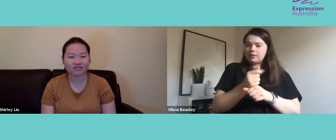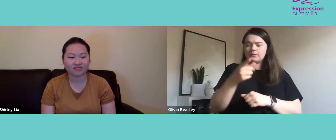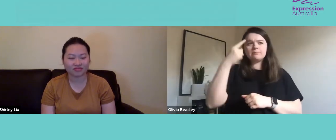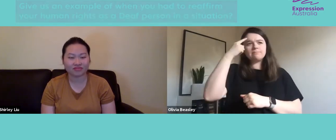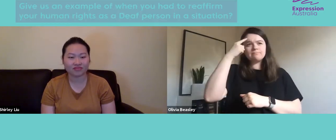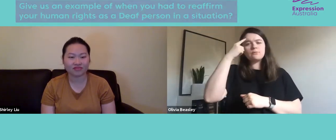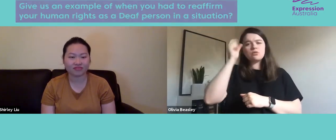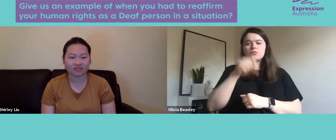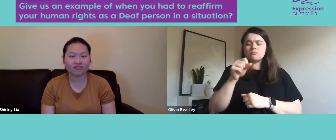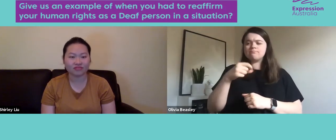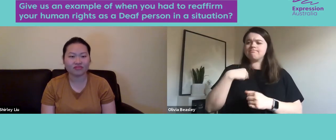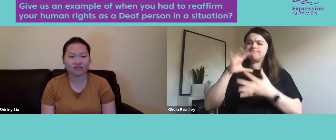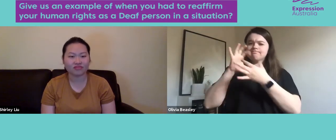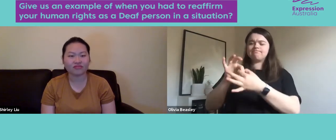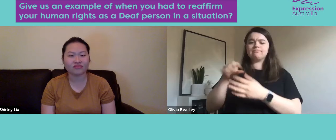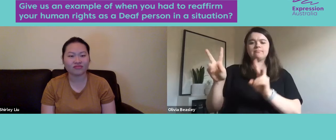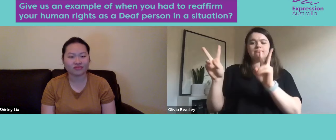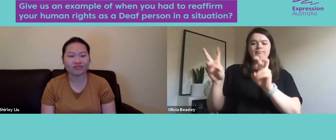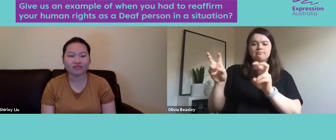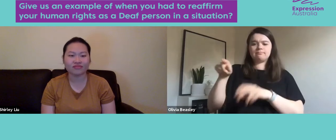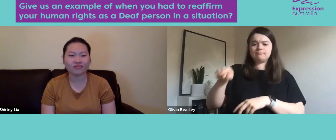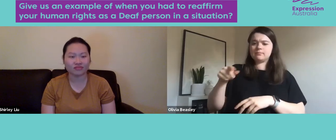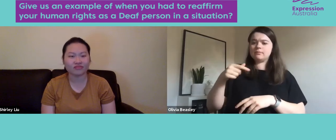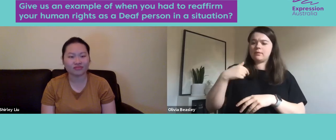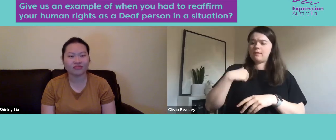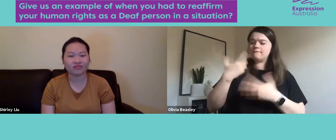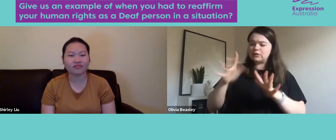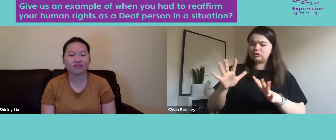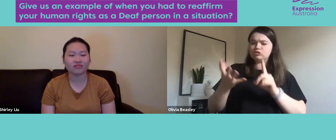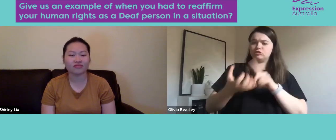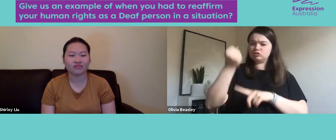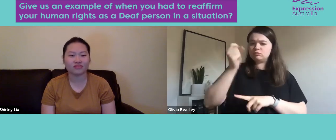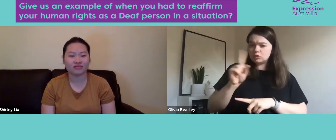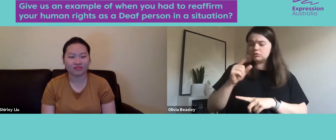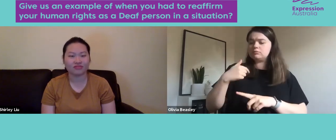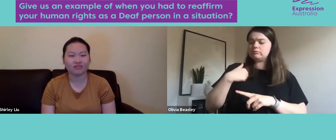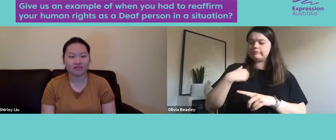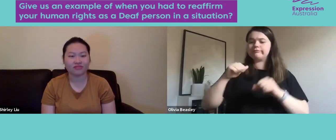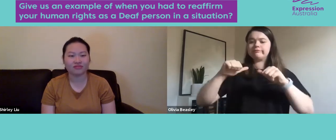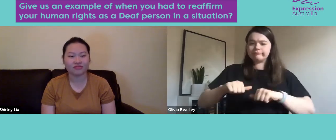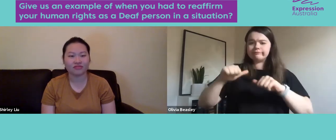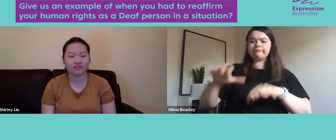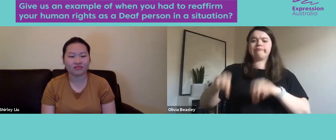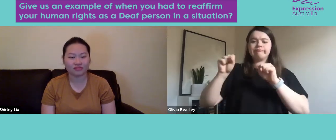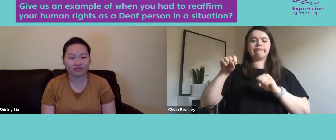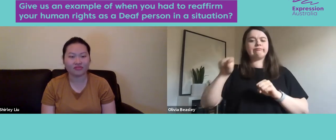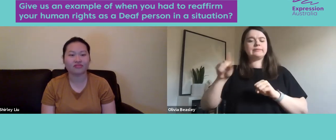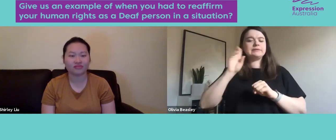we? The theme of this year, in terms of the outcomes for